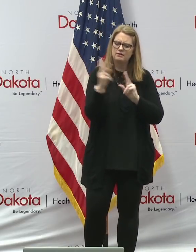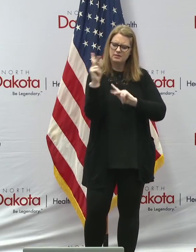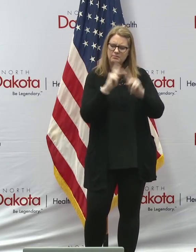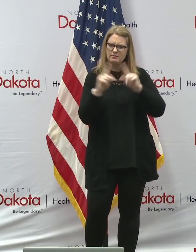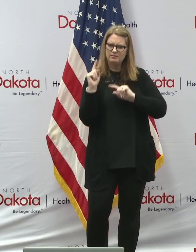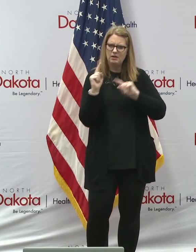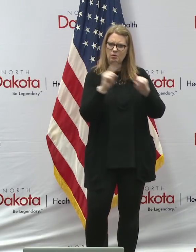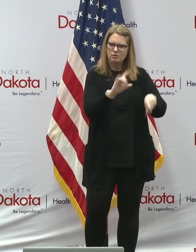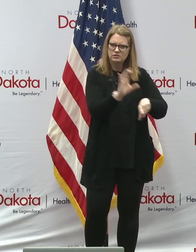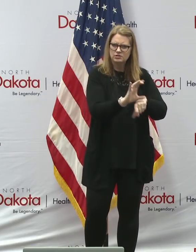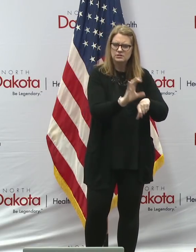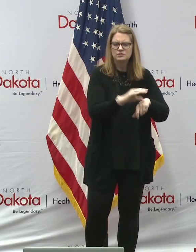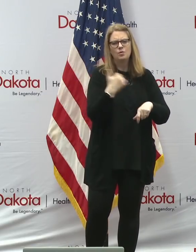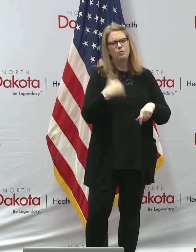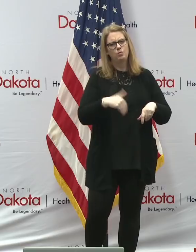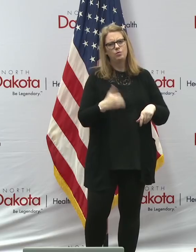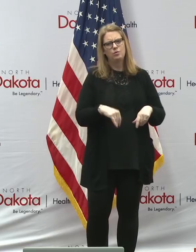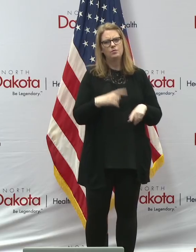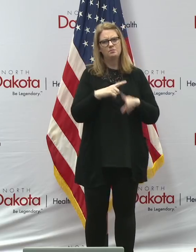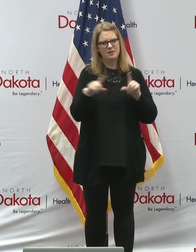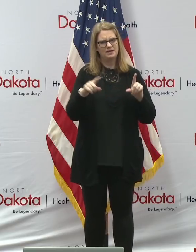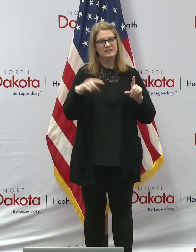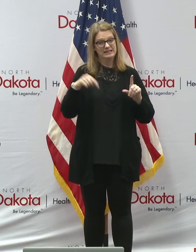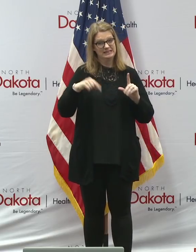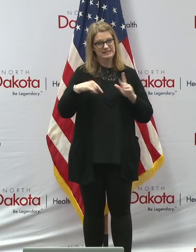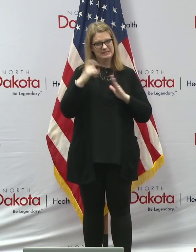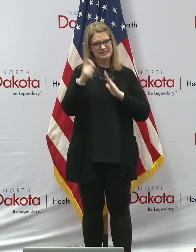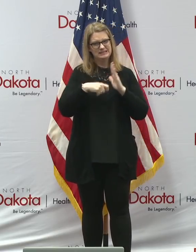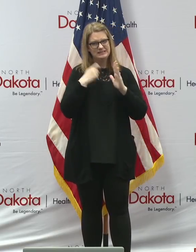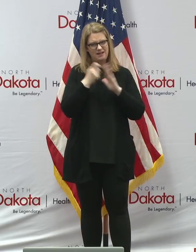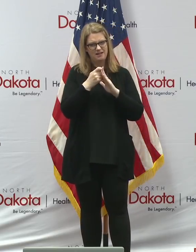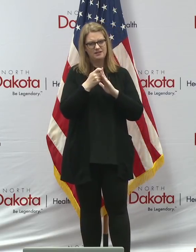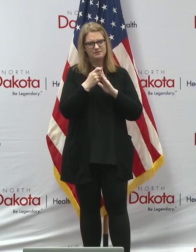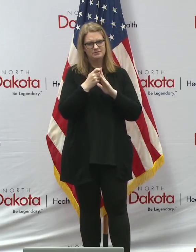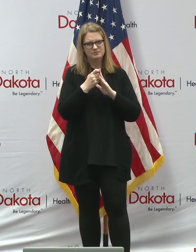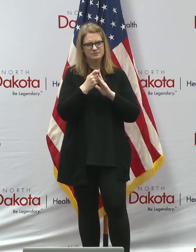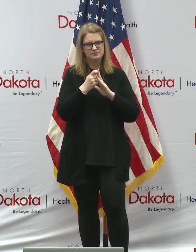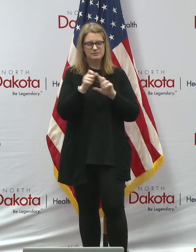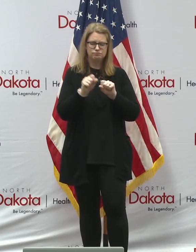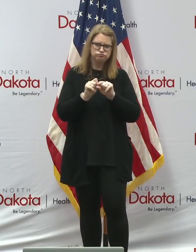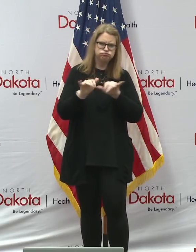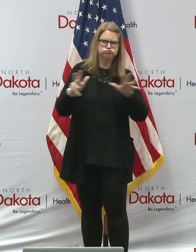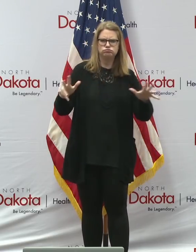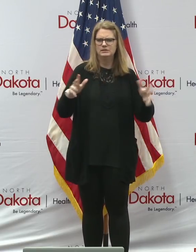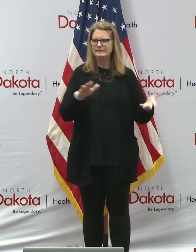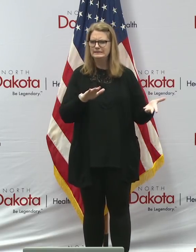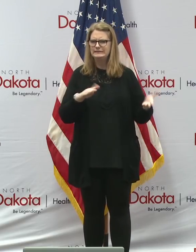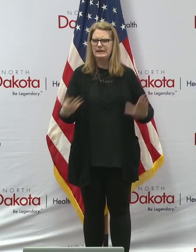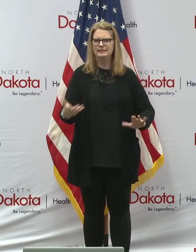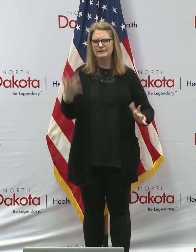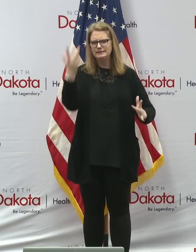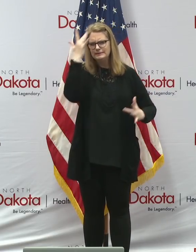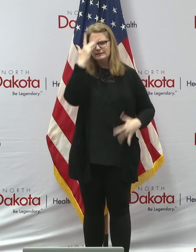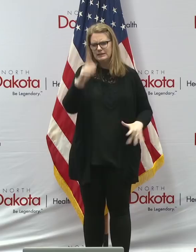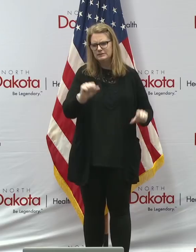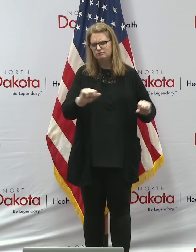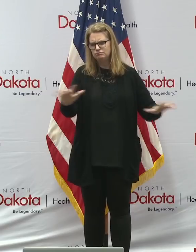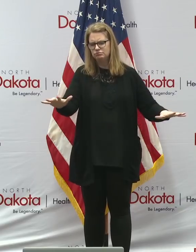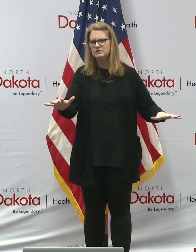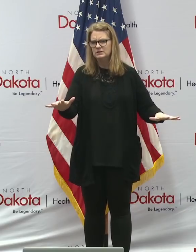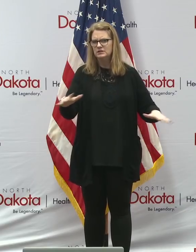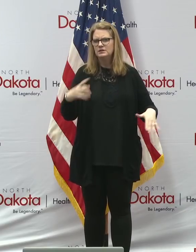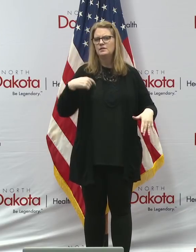but do that in a way where during this time when we have a contagious and deadly disease that we can